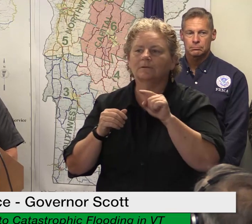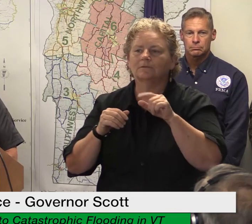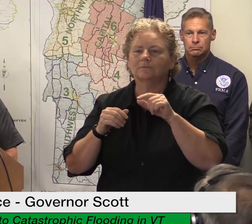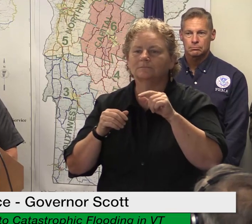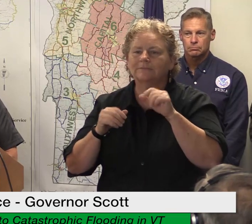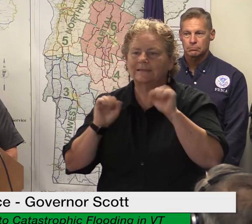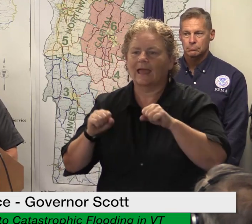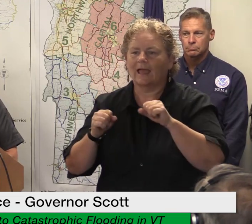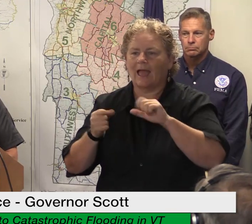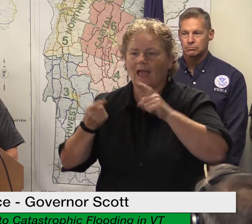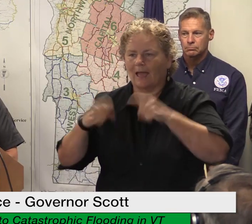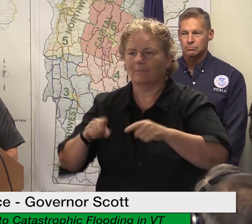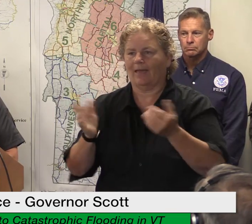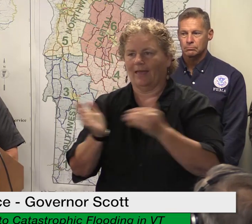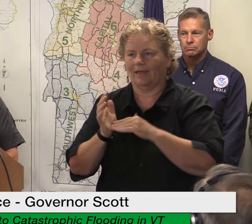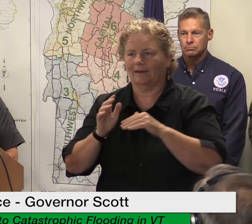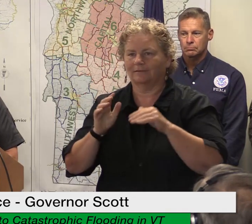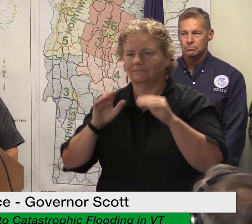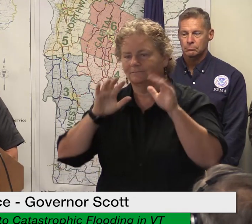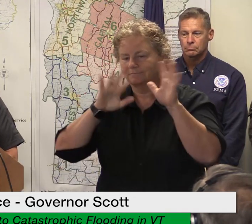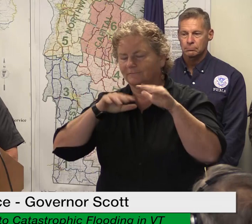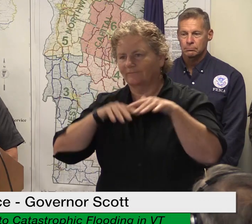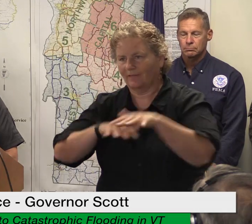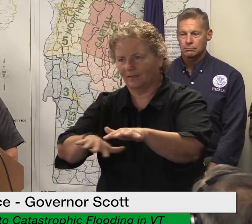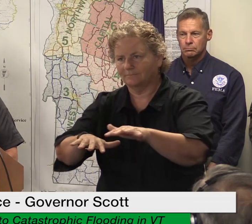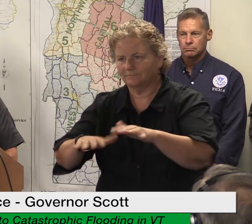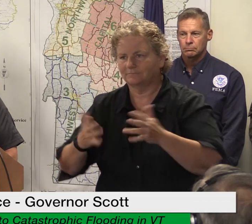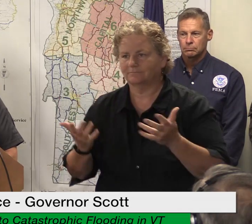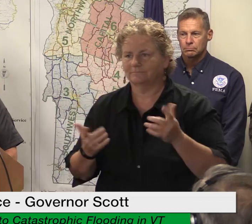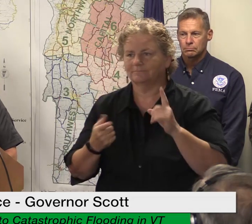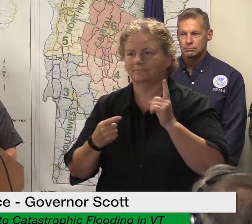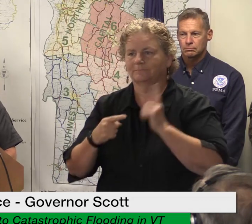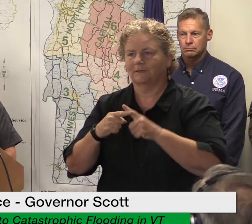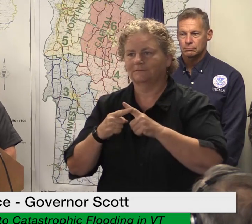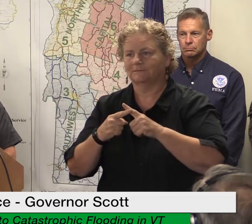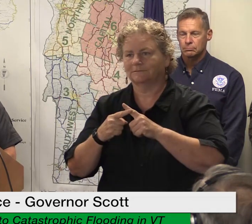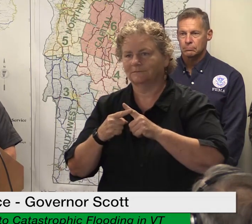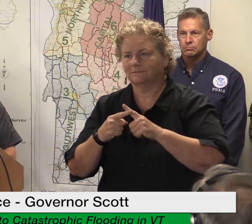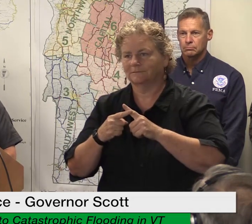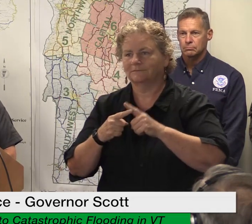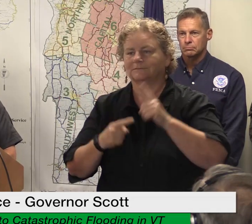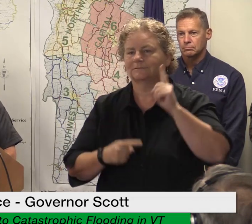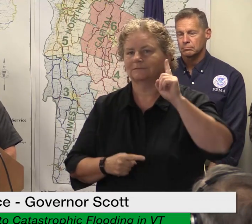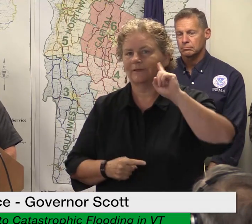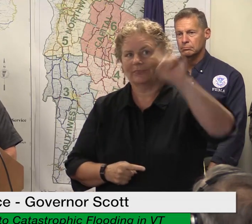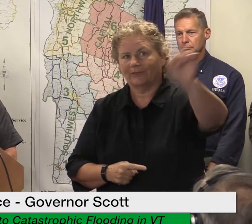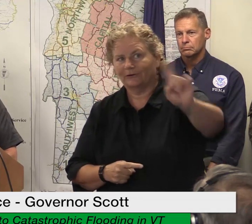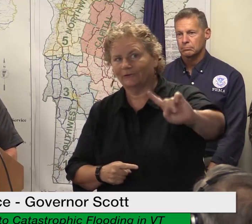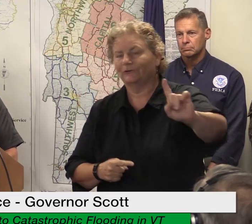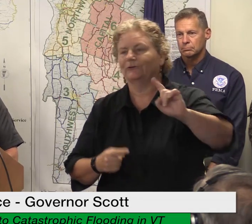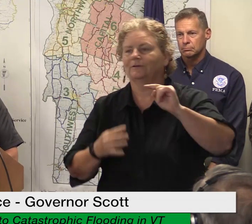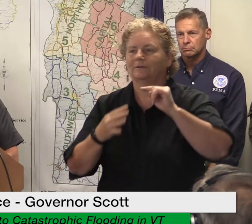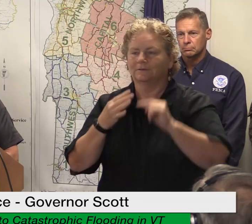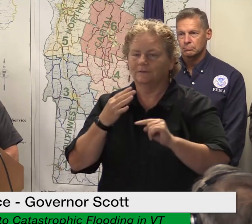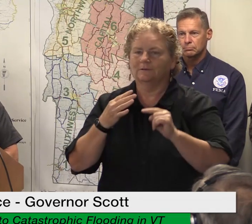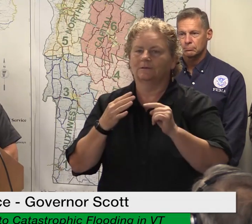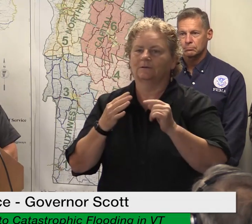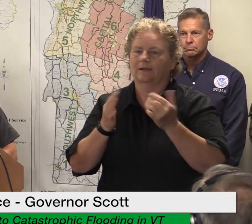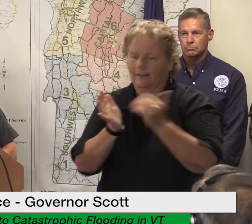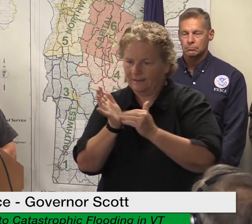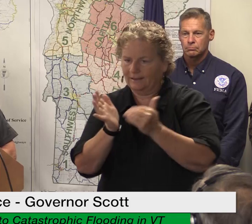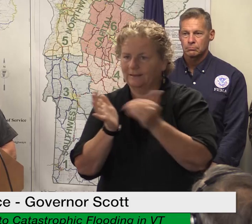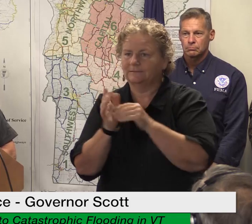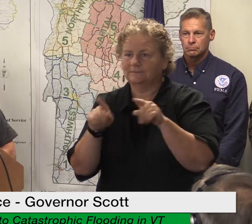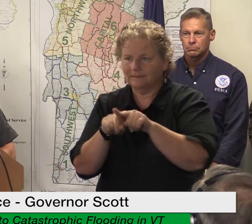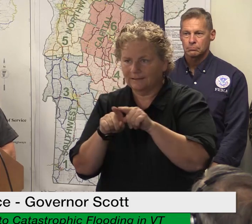lines of heavy rain showers and or thunderstorms can move through the same area repeatedly and are the same